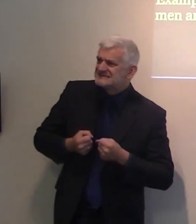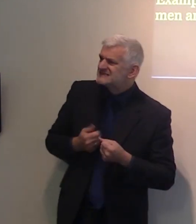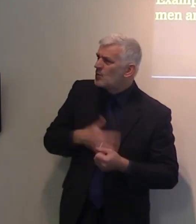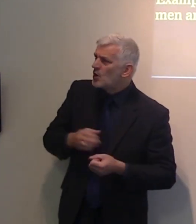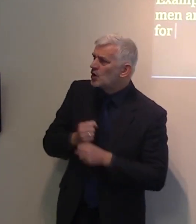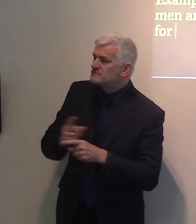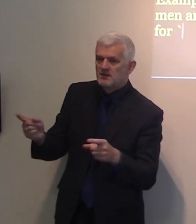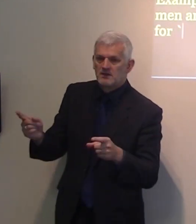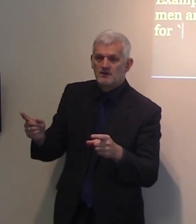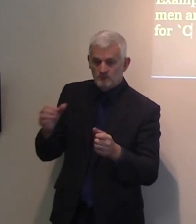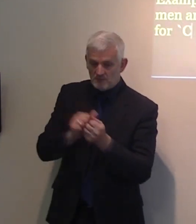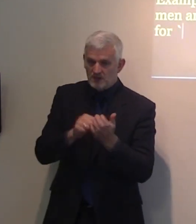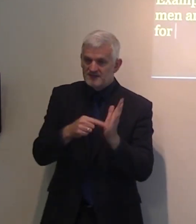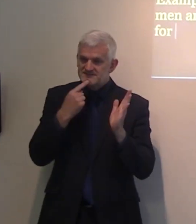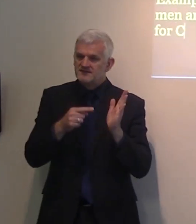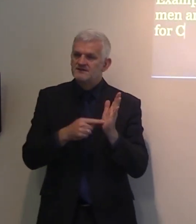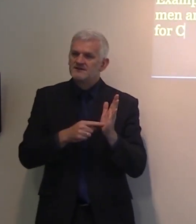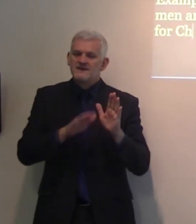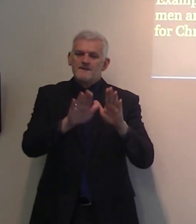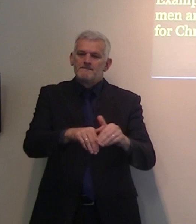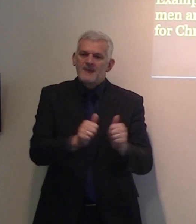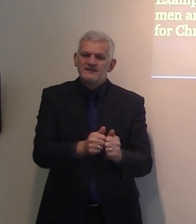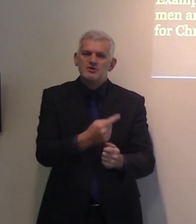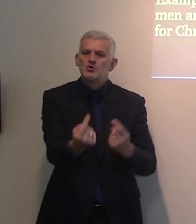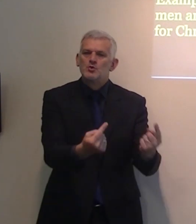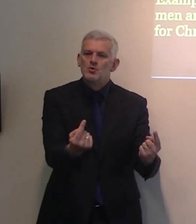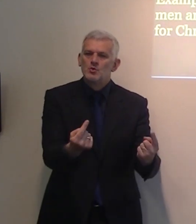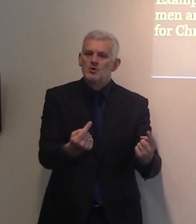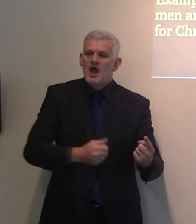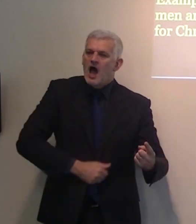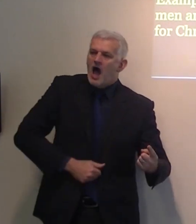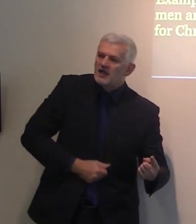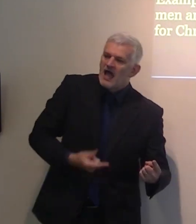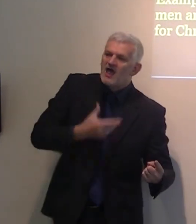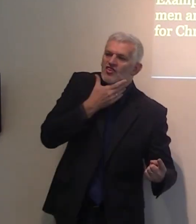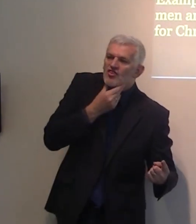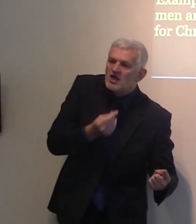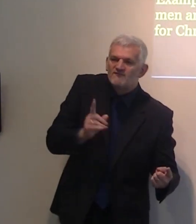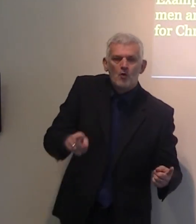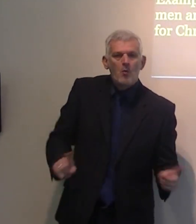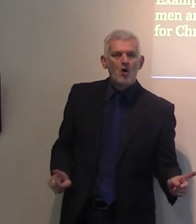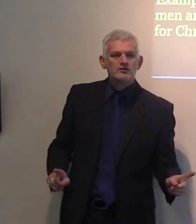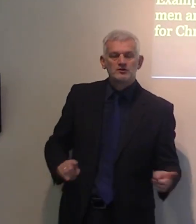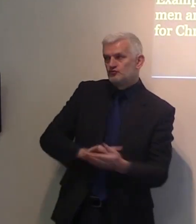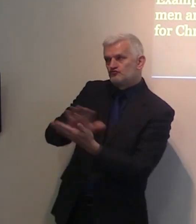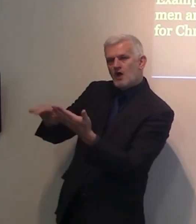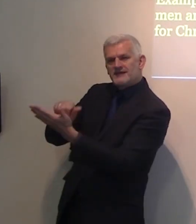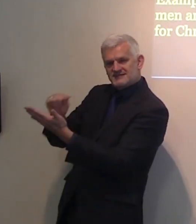do hunger and thirst after righteousness, for they shall be filled.